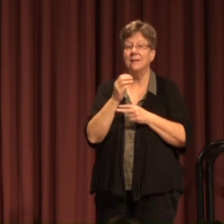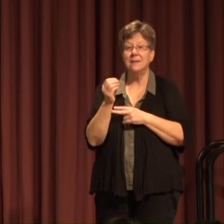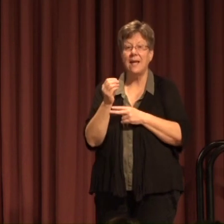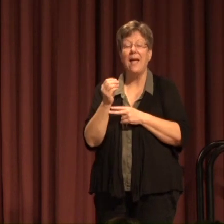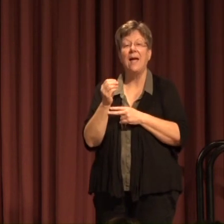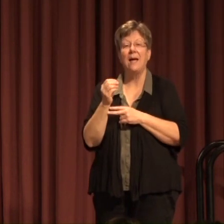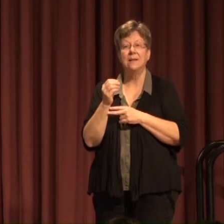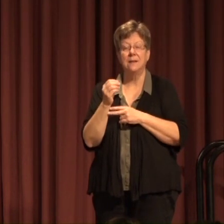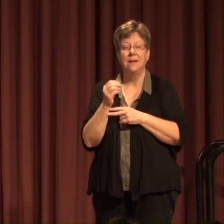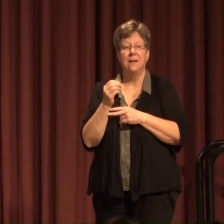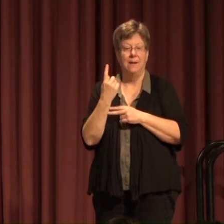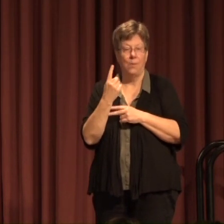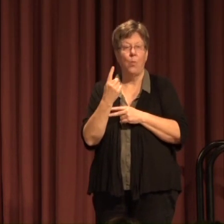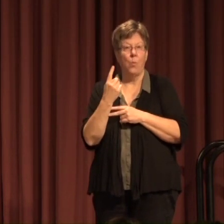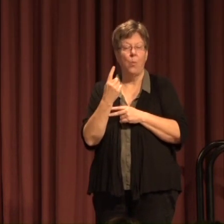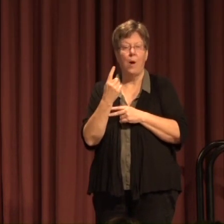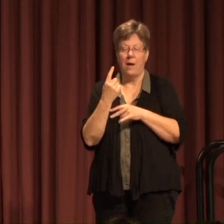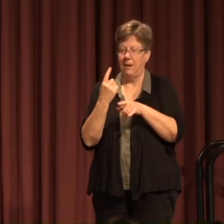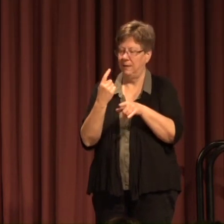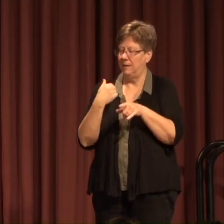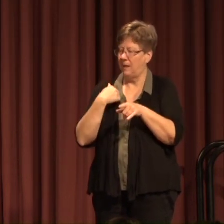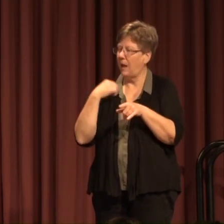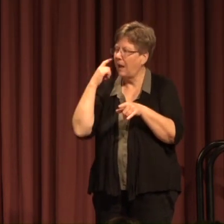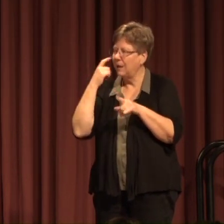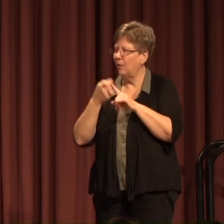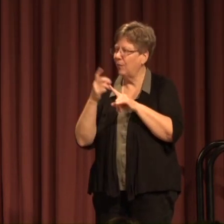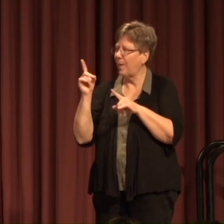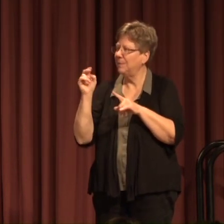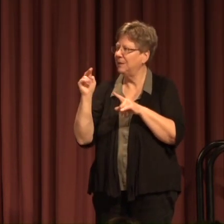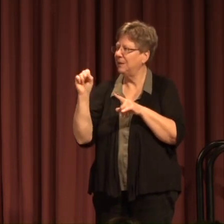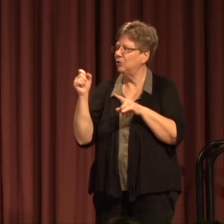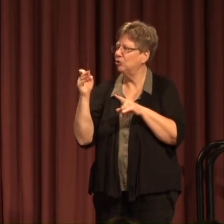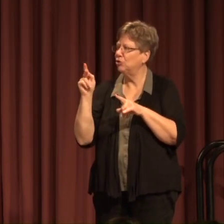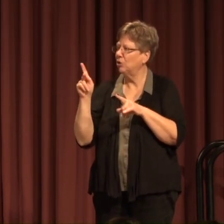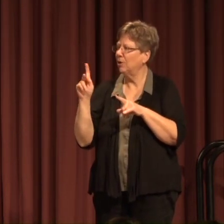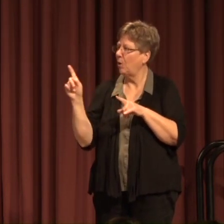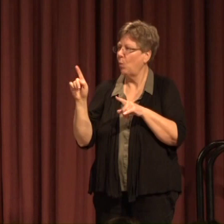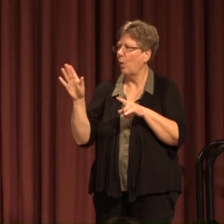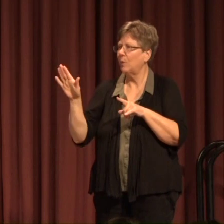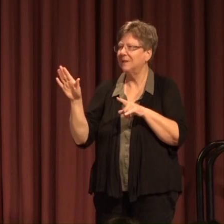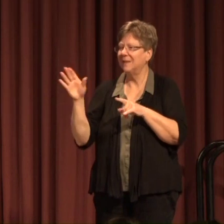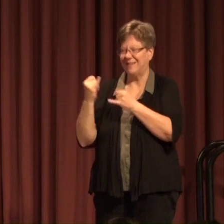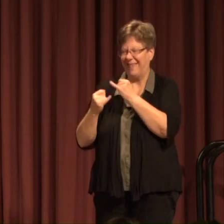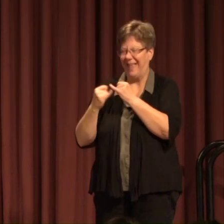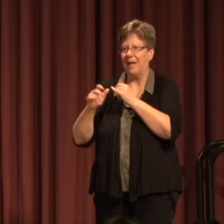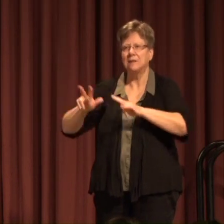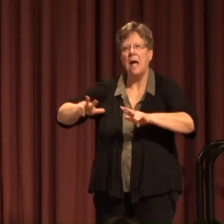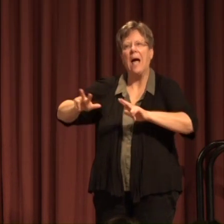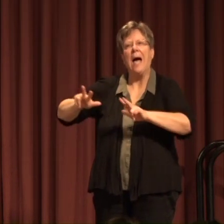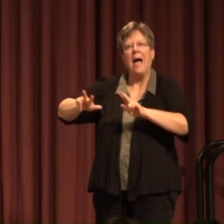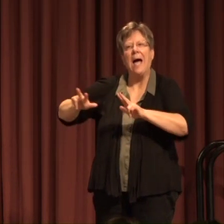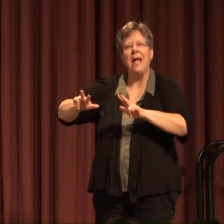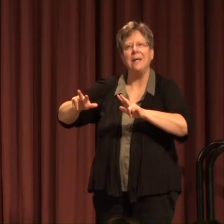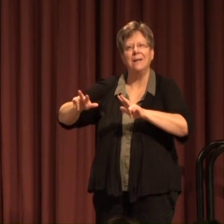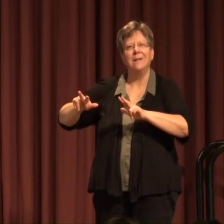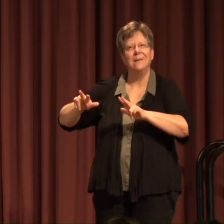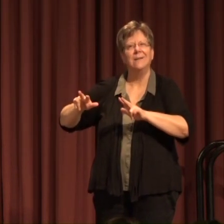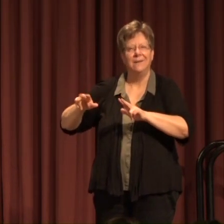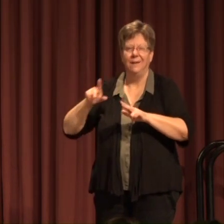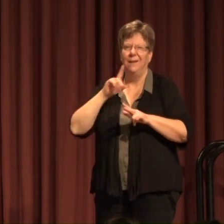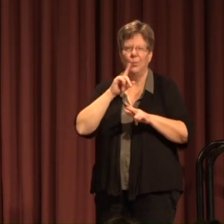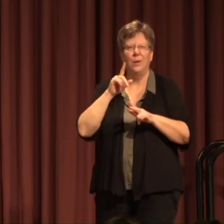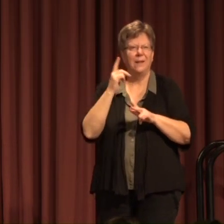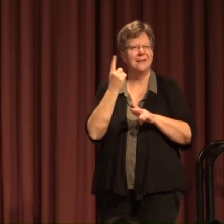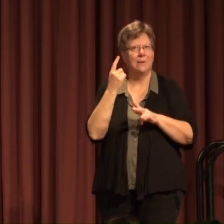Where I keep hearing from Dean Shook for example Where was his last hike Over the weekend It's kind of embarrassing